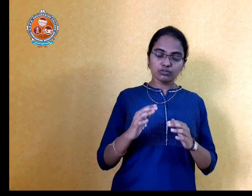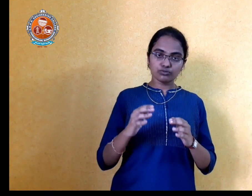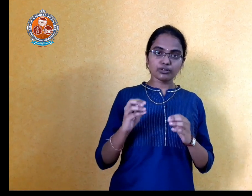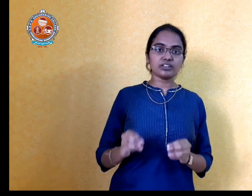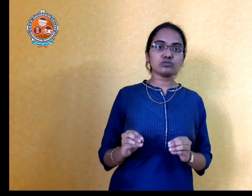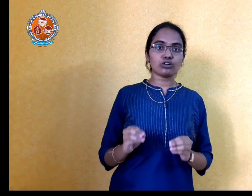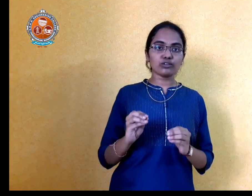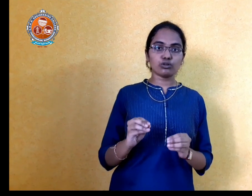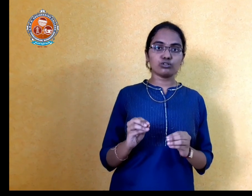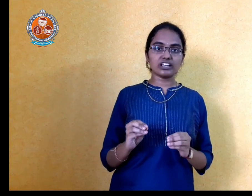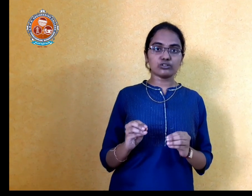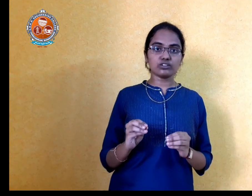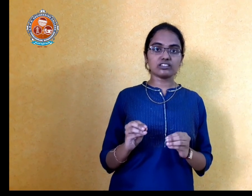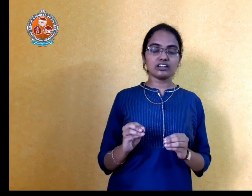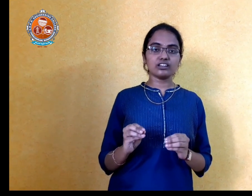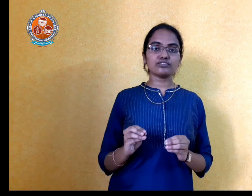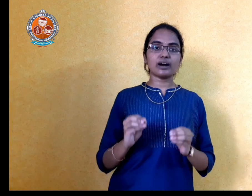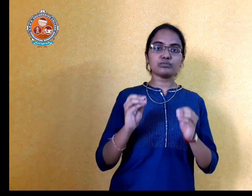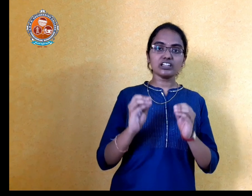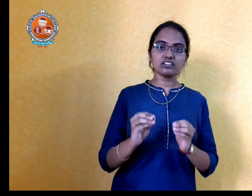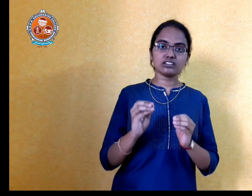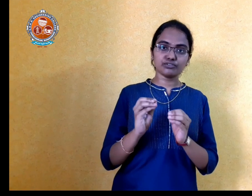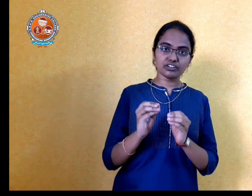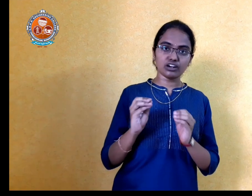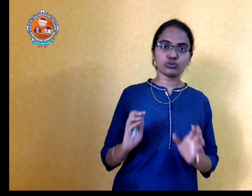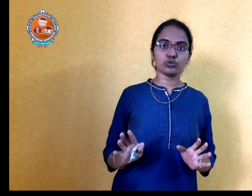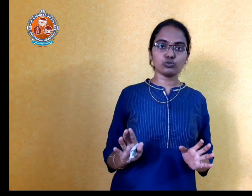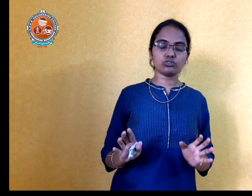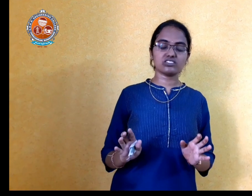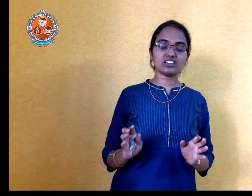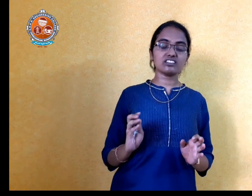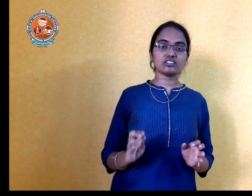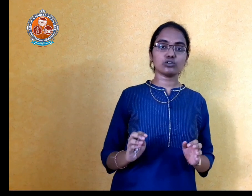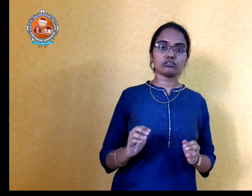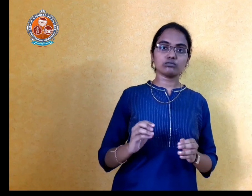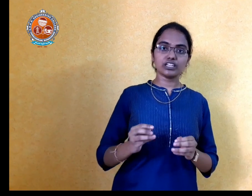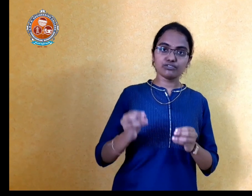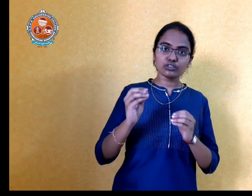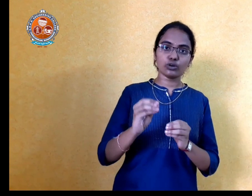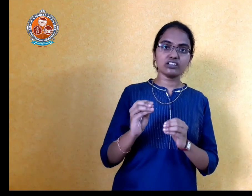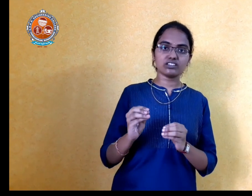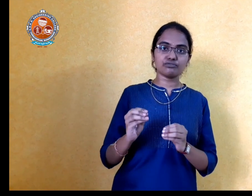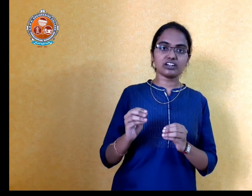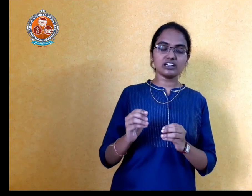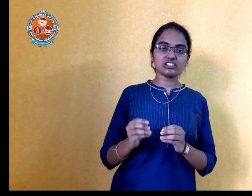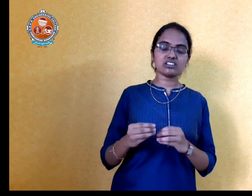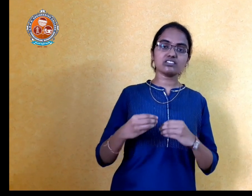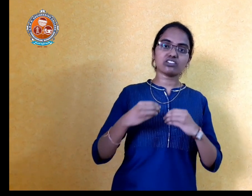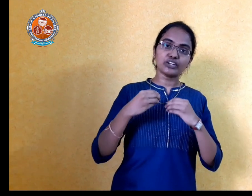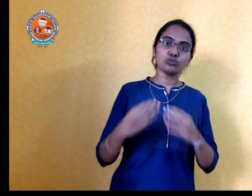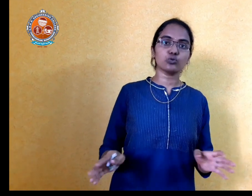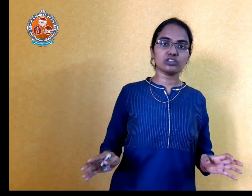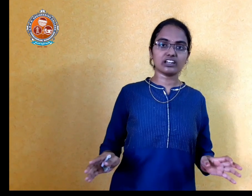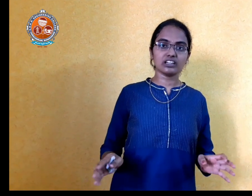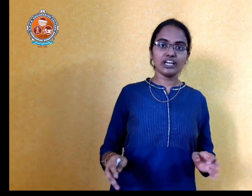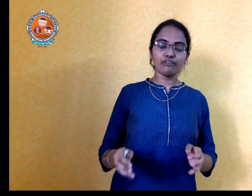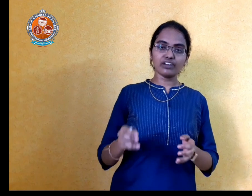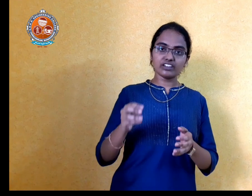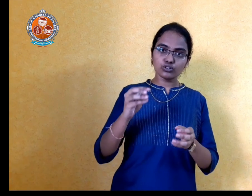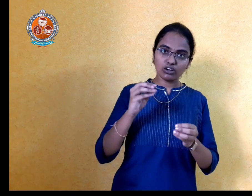From this, what I want to tell you is that, if something is difficult to you, just, even though it is difficult, just try to do that. Whether you are